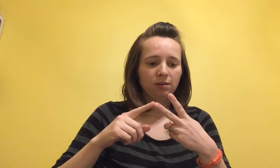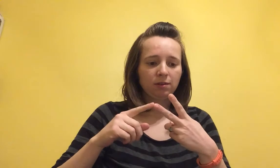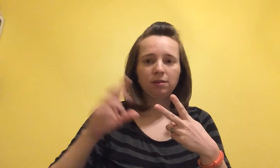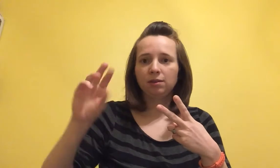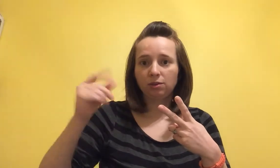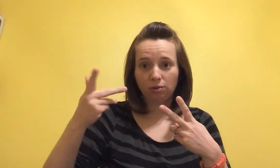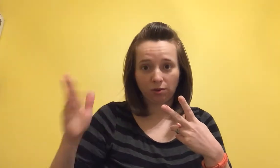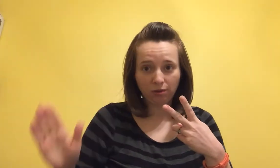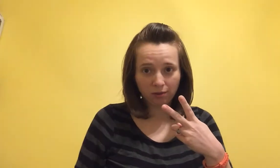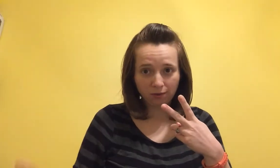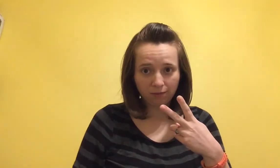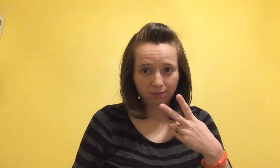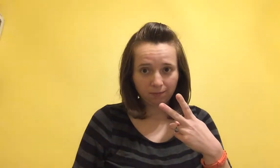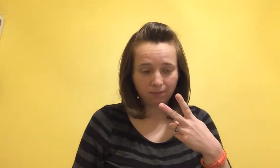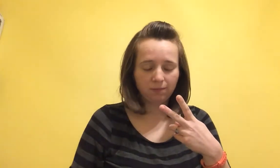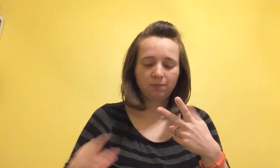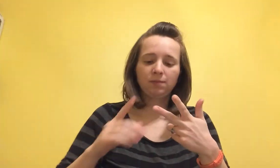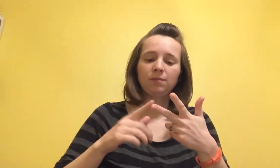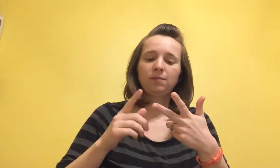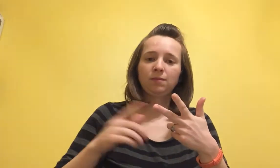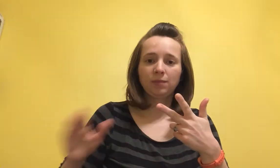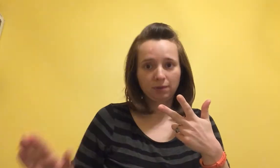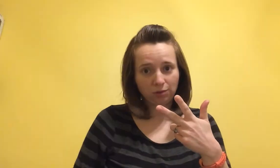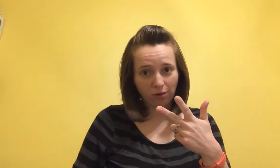Dog. Dog.